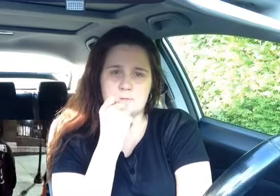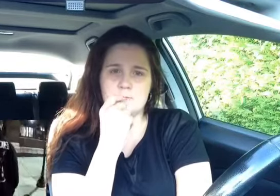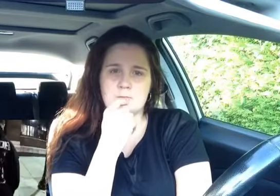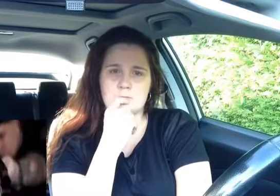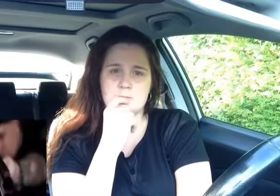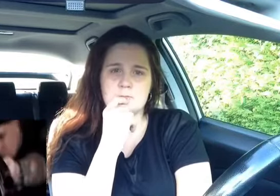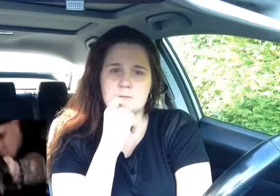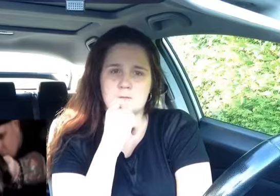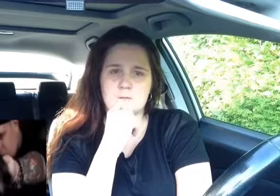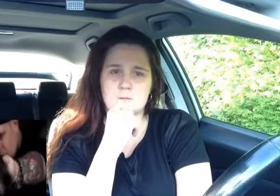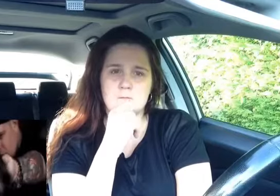Listen.